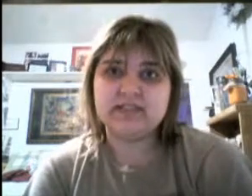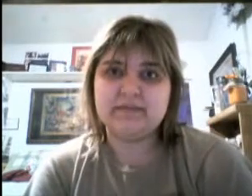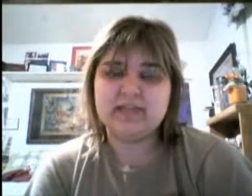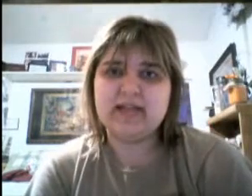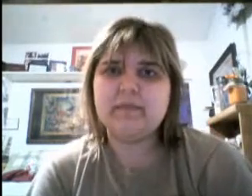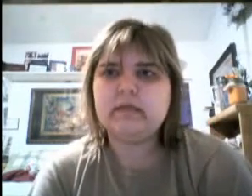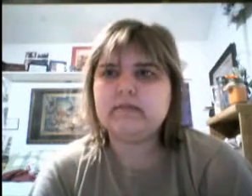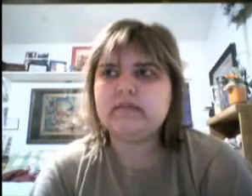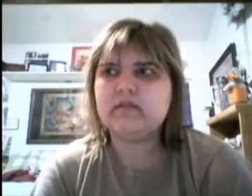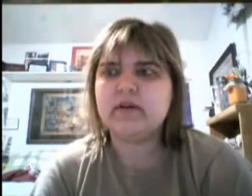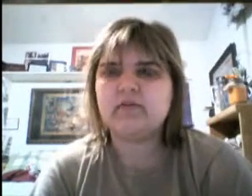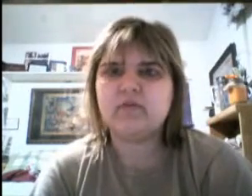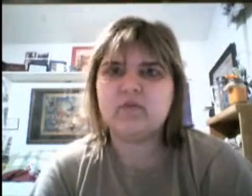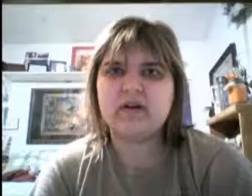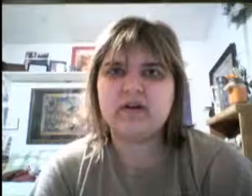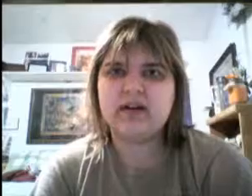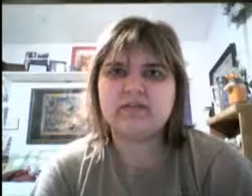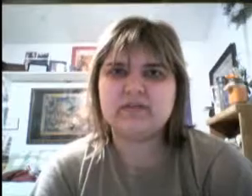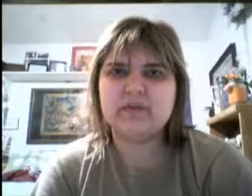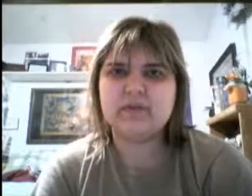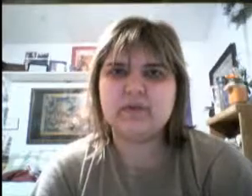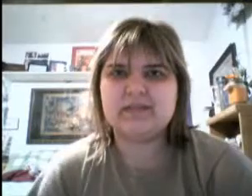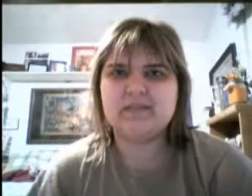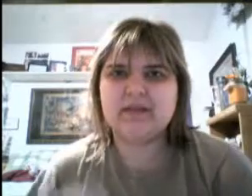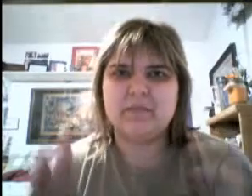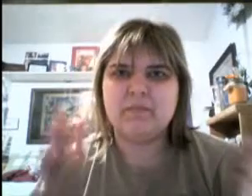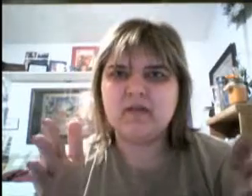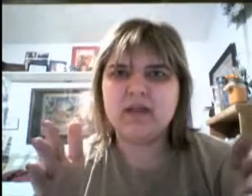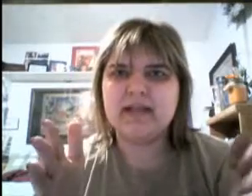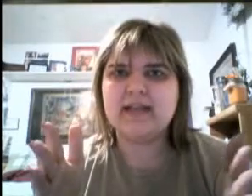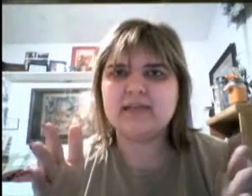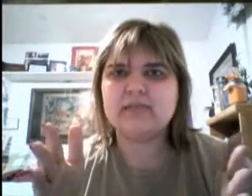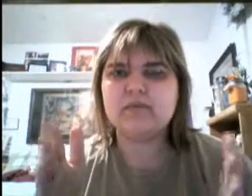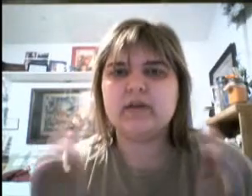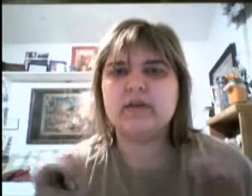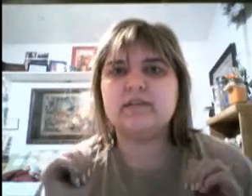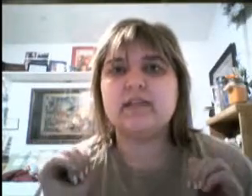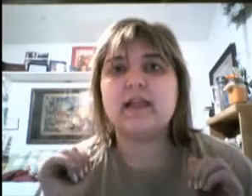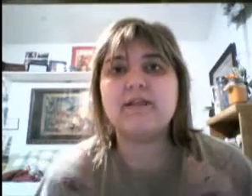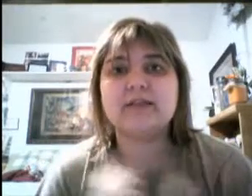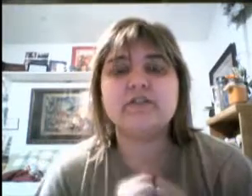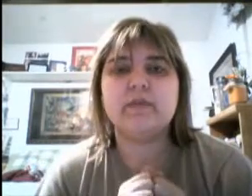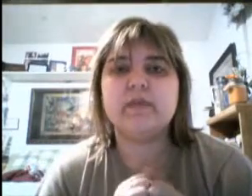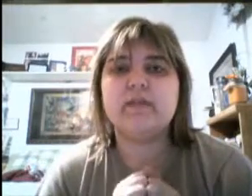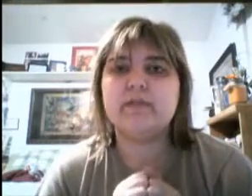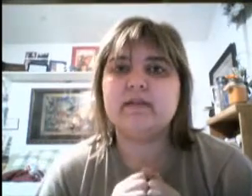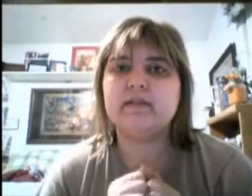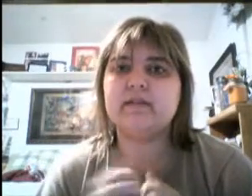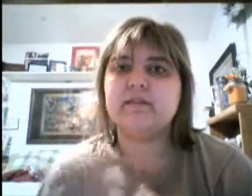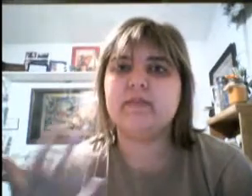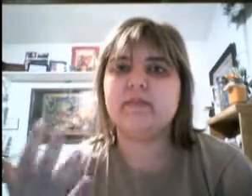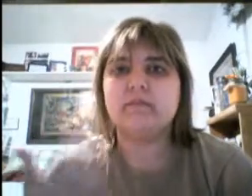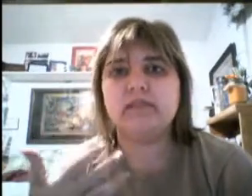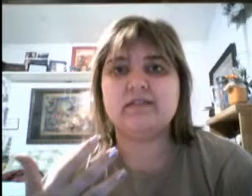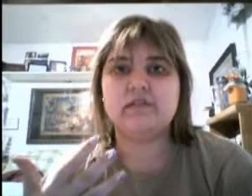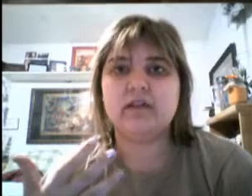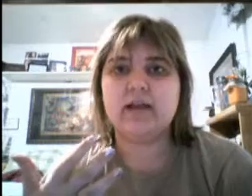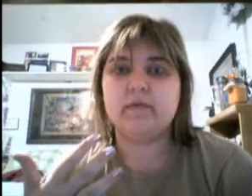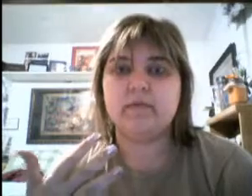the same time, so I don't know where else to really put this, but in the middle, I guess, was the live action Beauty and the Beast. Something my sister and I have been